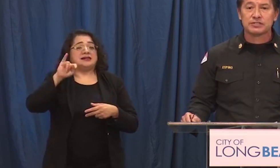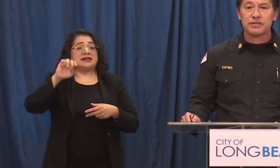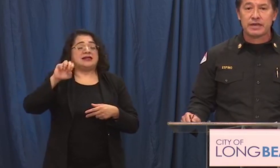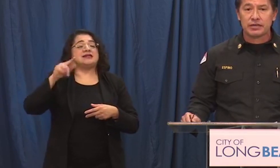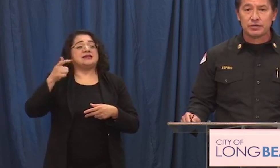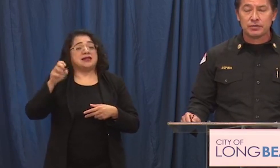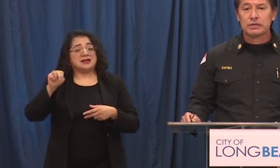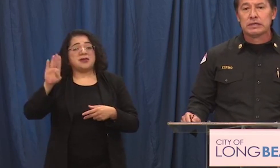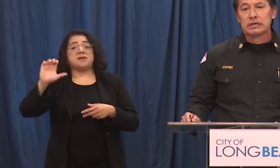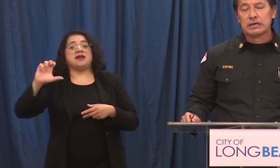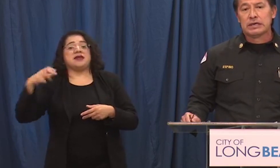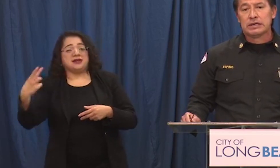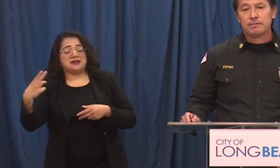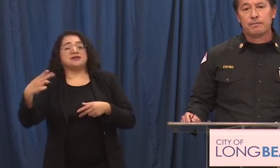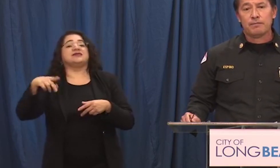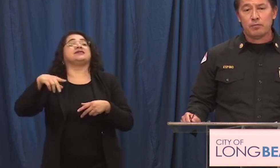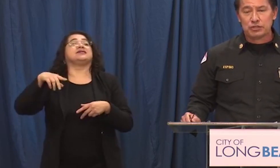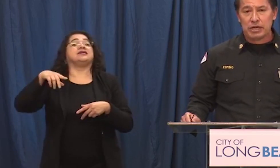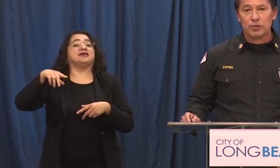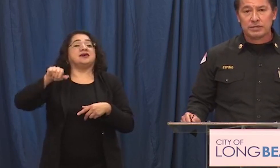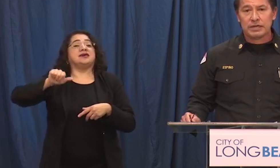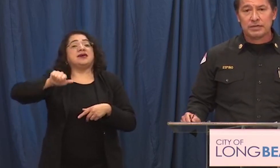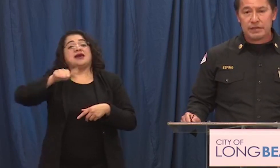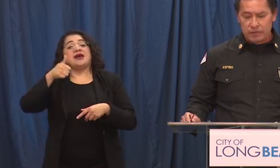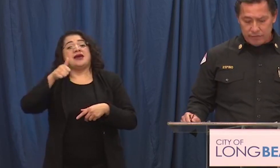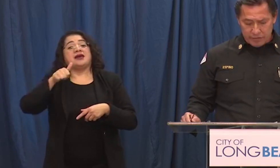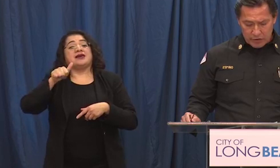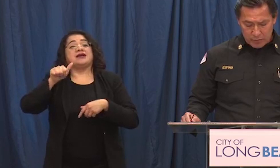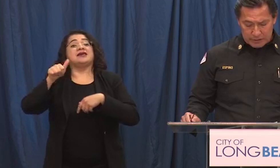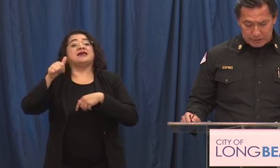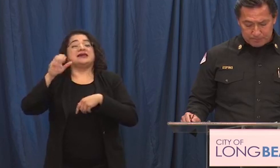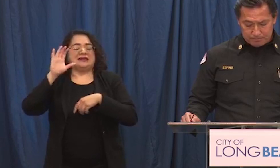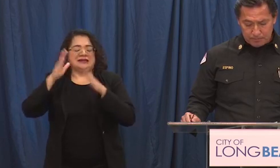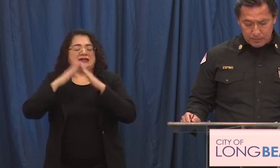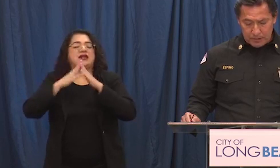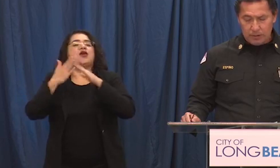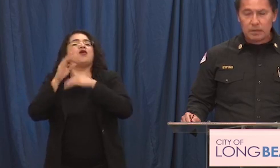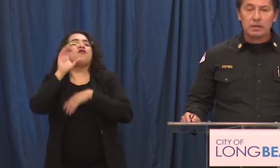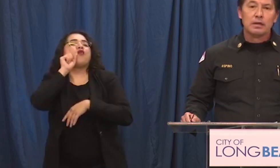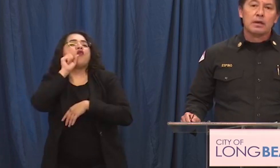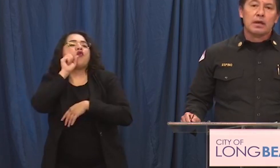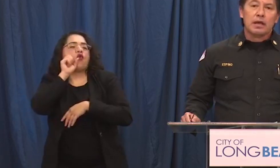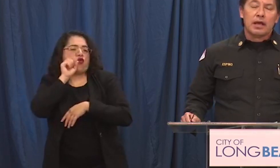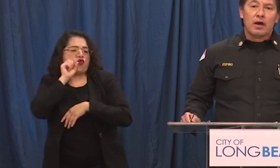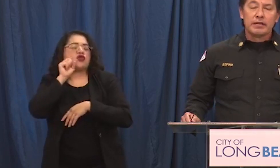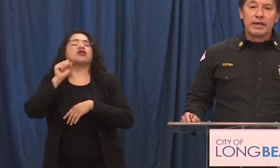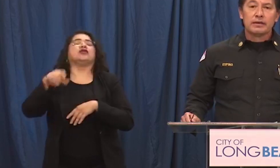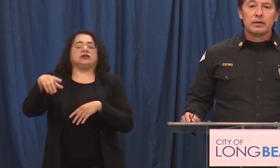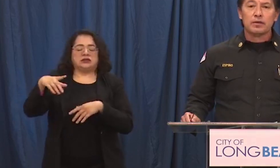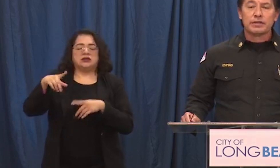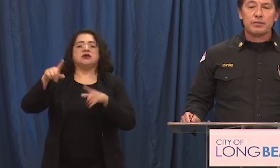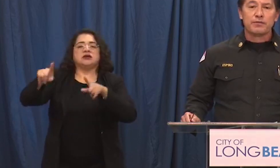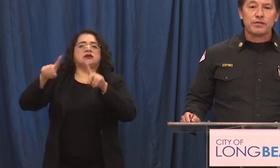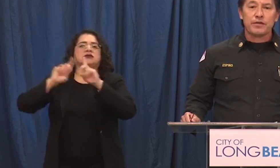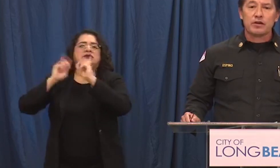departments i say thank you uh job well done thank you very very much all that what that meant for the fire